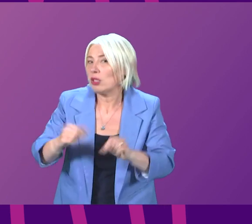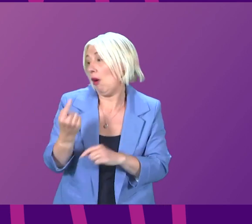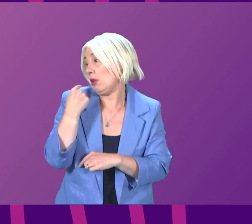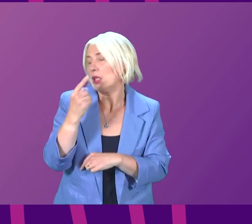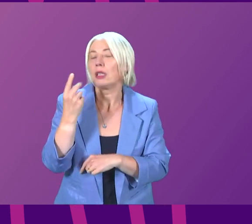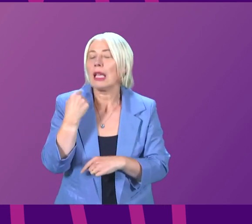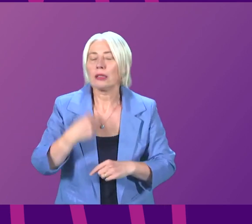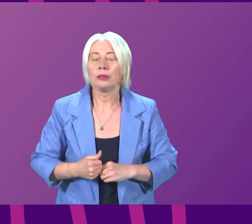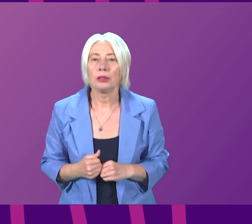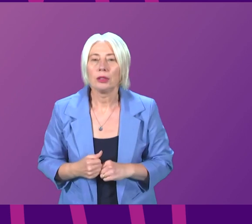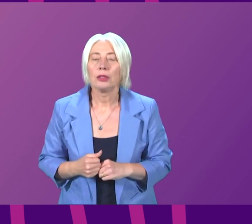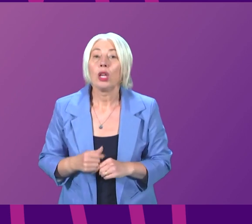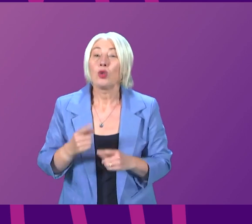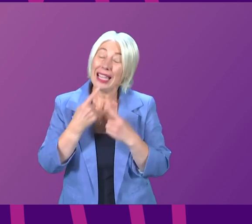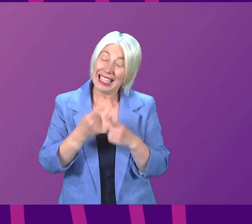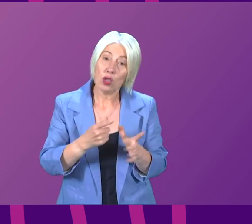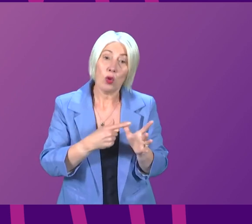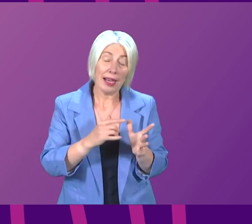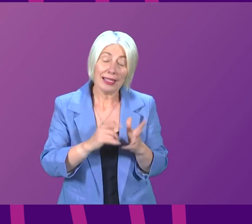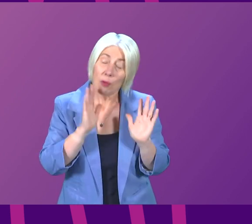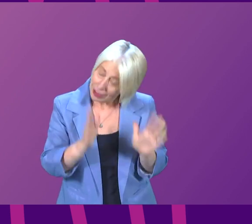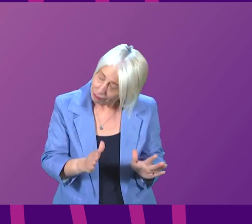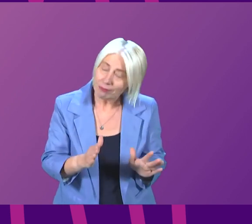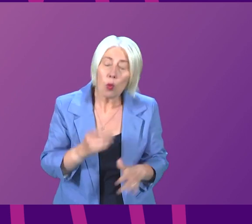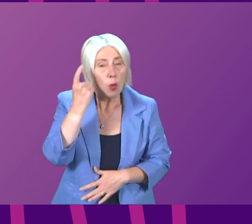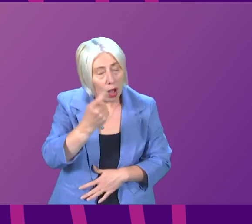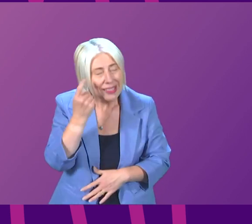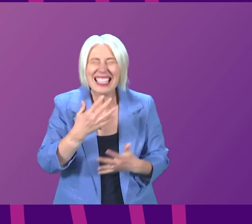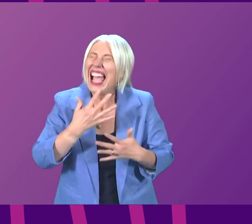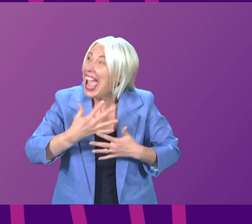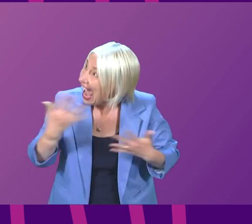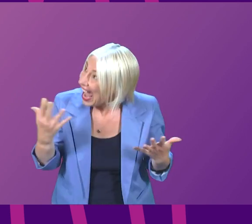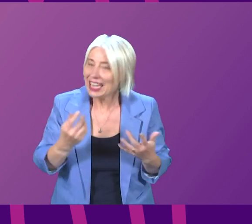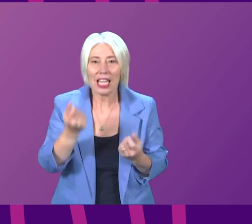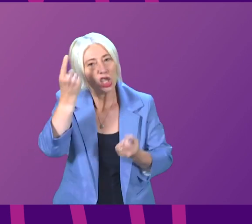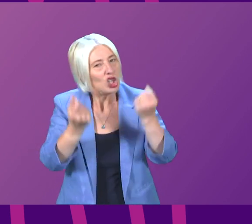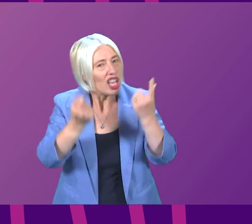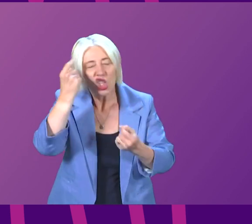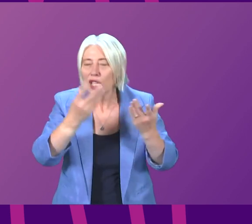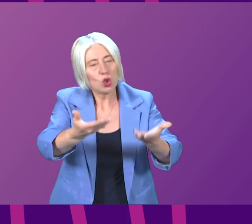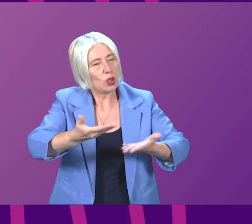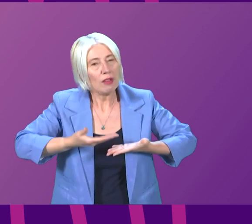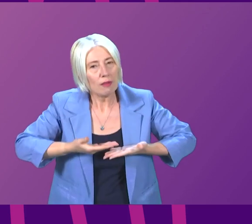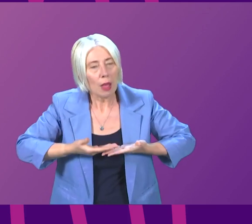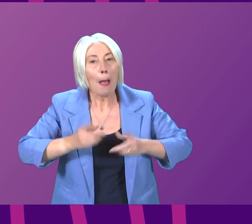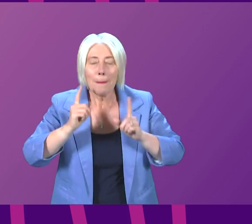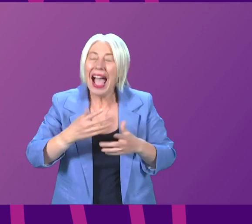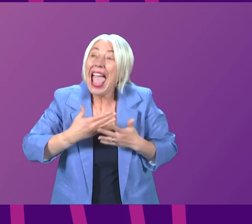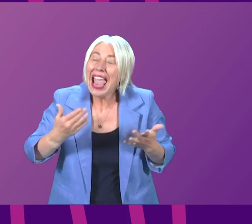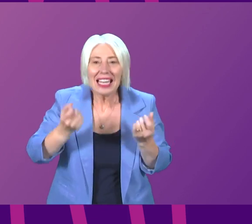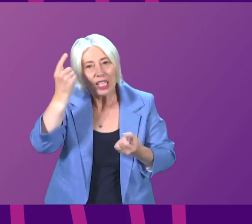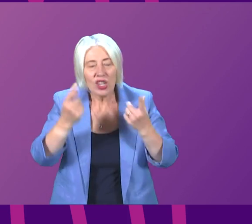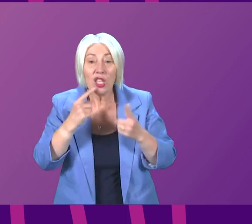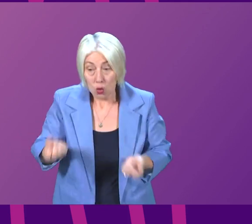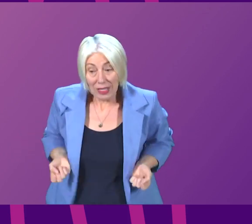I say in all sincerity to Anna Sarwar, we will consider, in good faith, any suggestion that is made. But any suggestion that involves